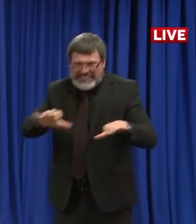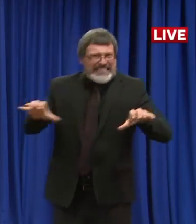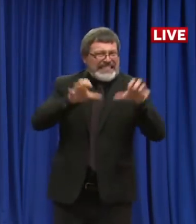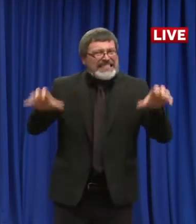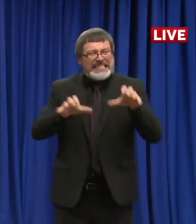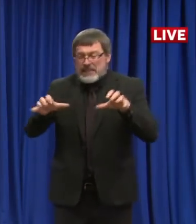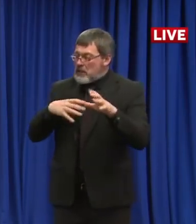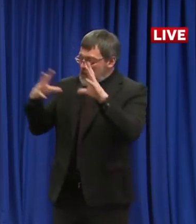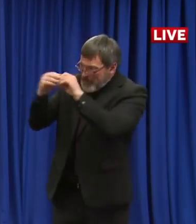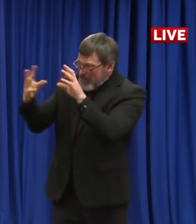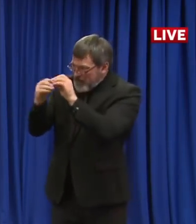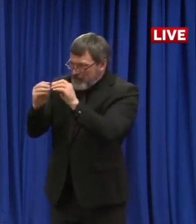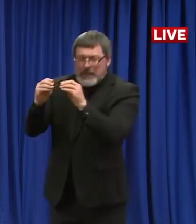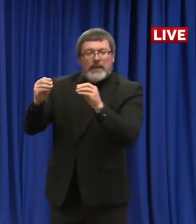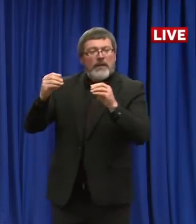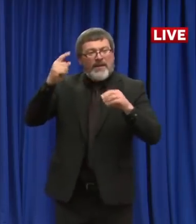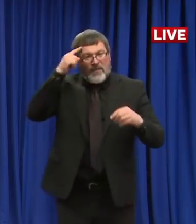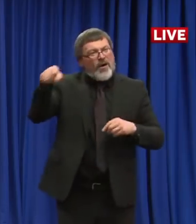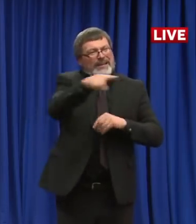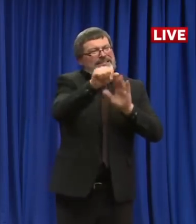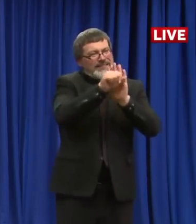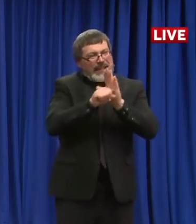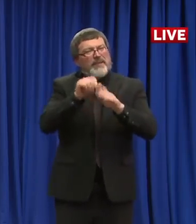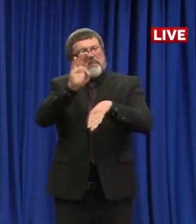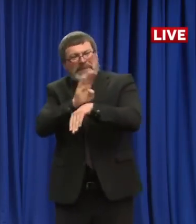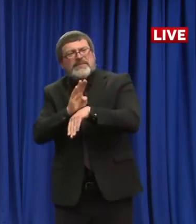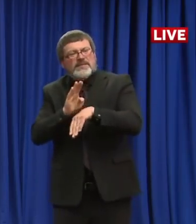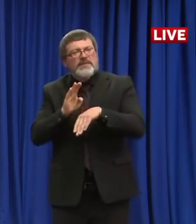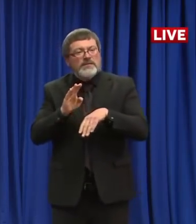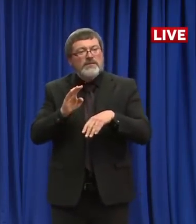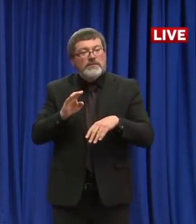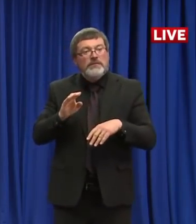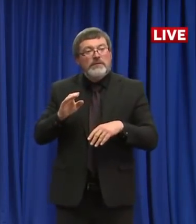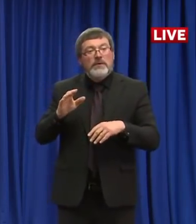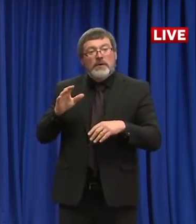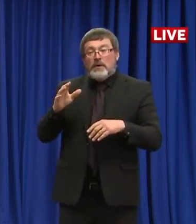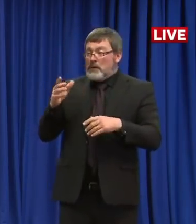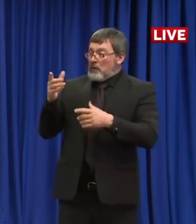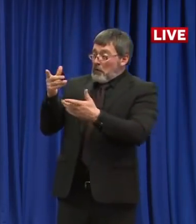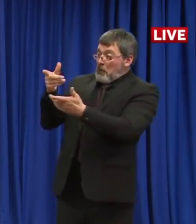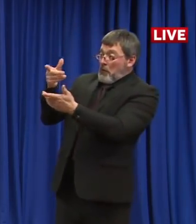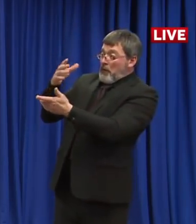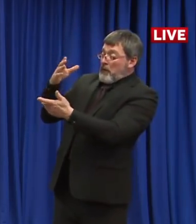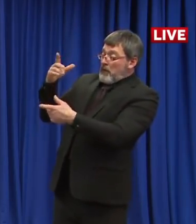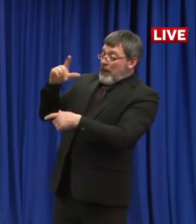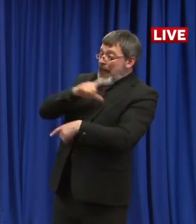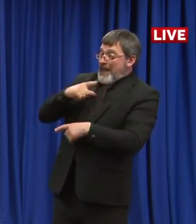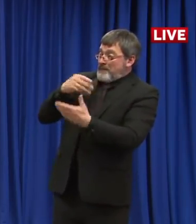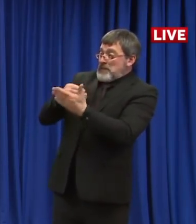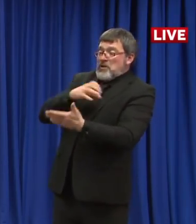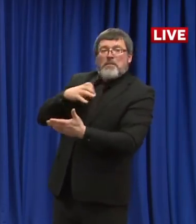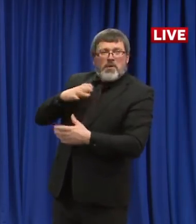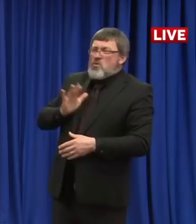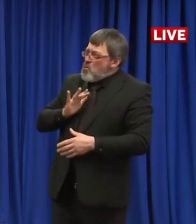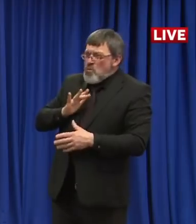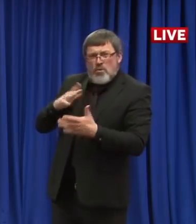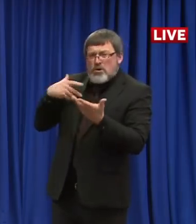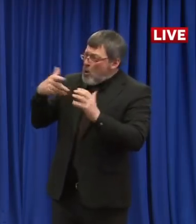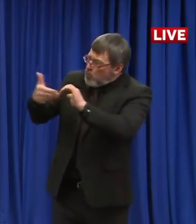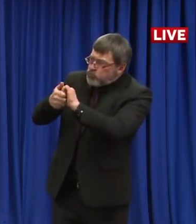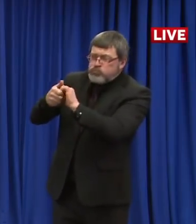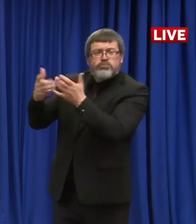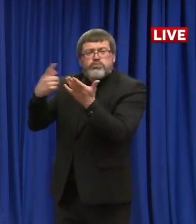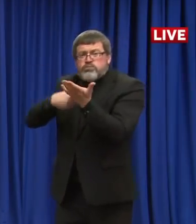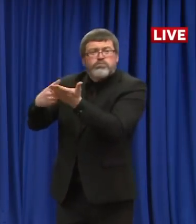legislature. It's one of the most powerful bodies, not just here in New Hampshire, but across the country. And there's great opportunity there and a place for that. In the middle of a